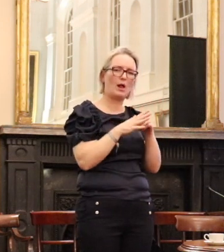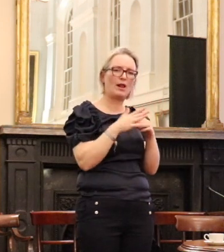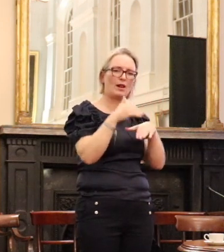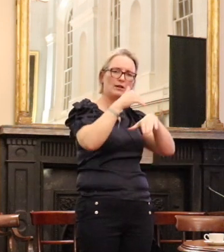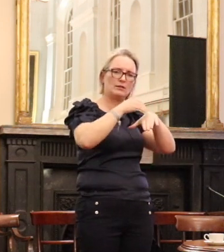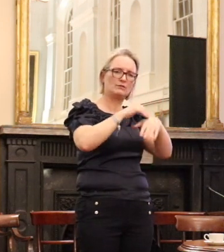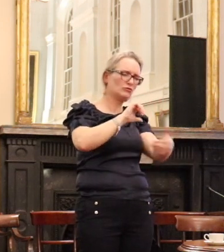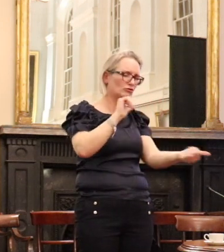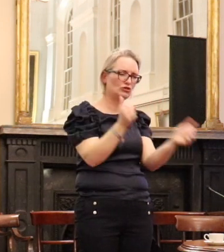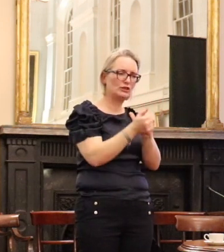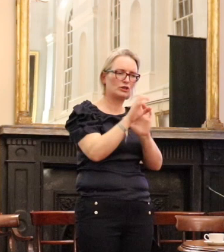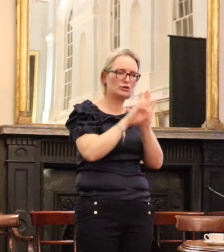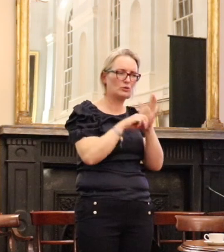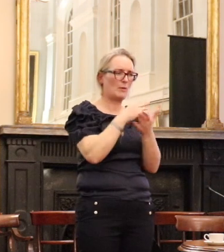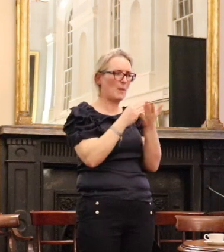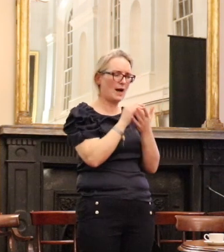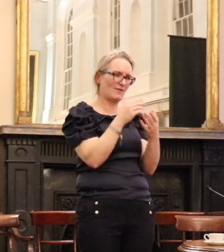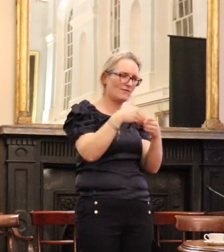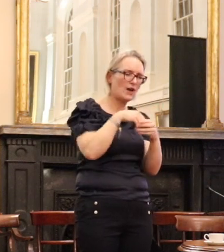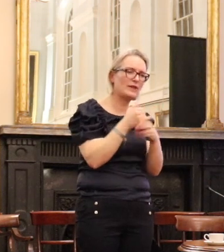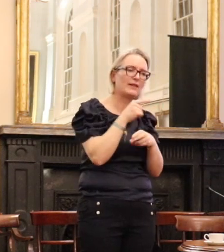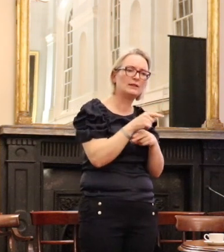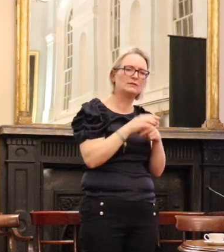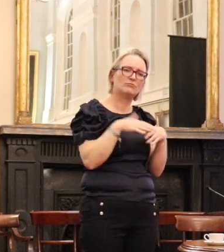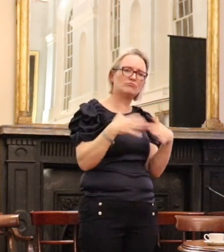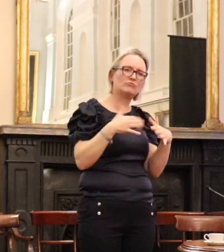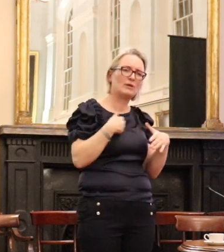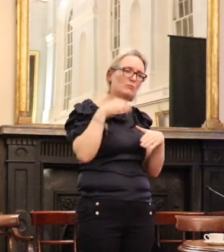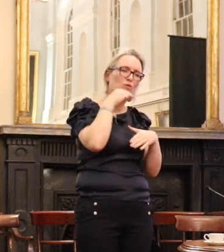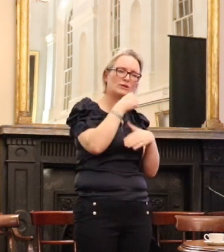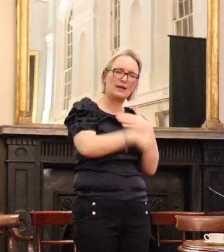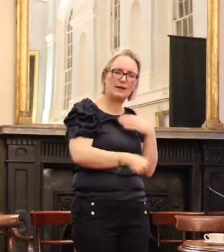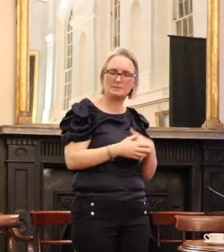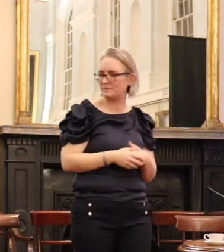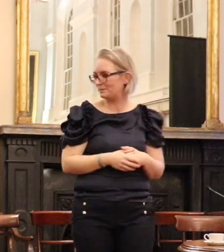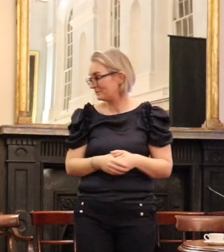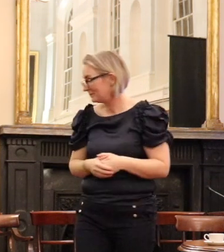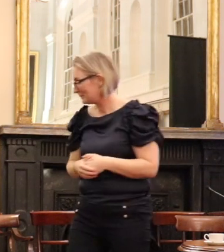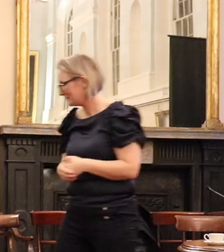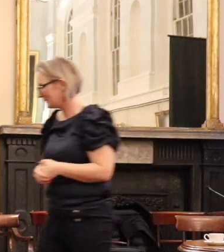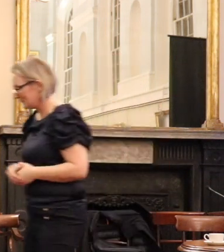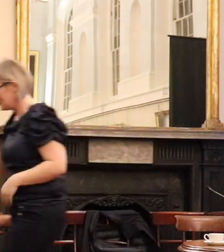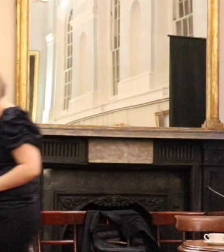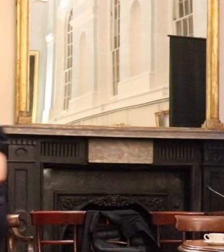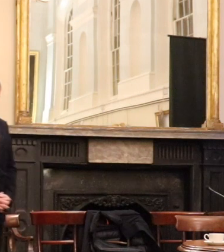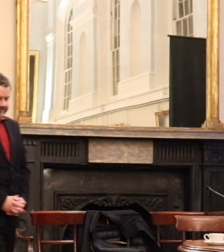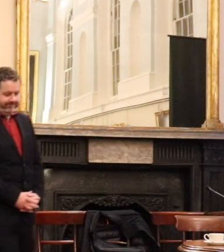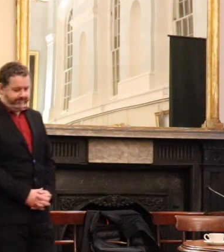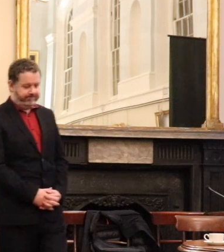change to actually be part of something that important and that's fundamental and back in 1905